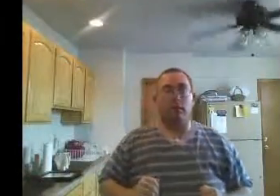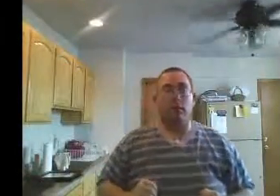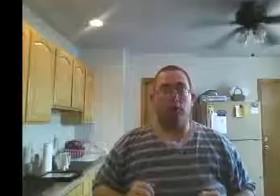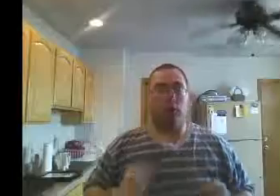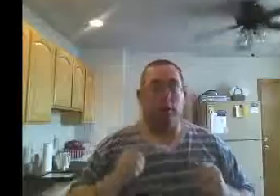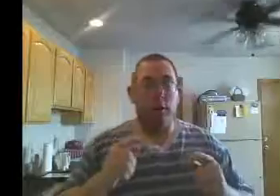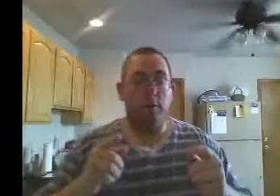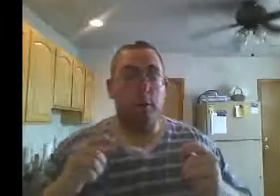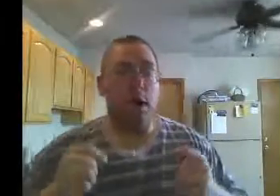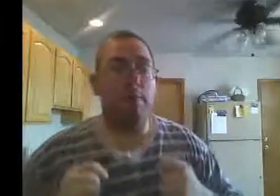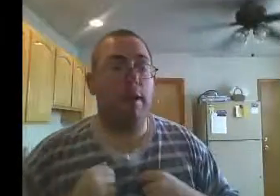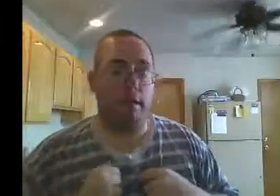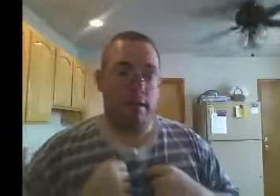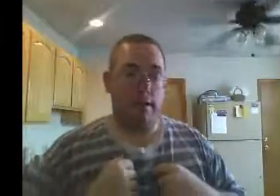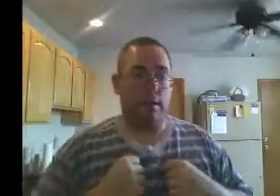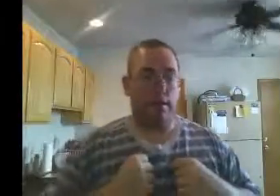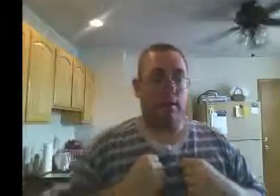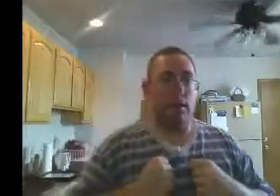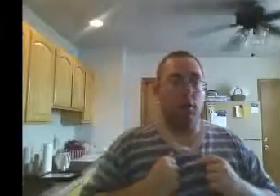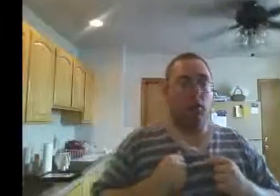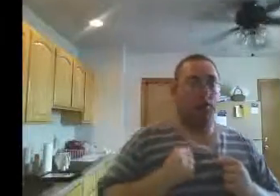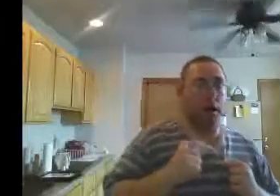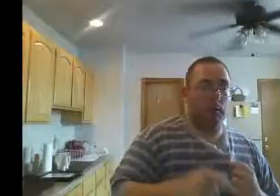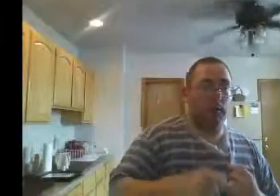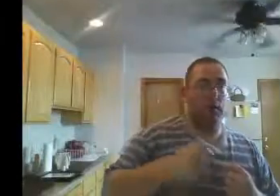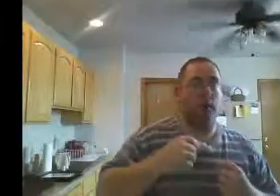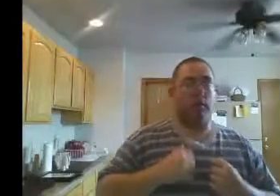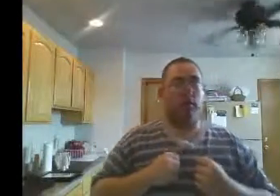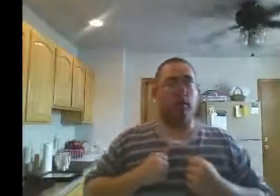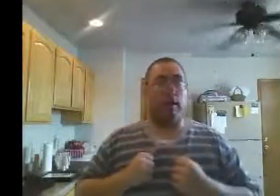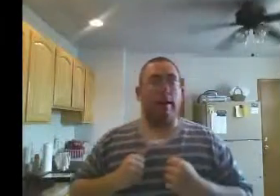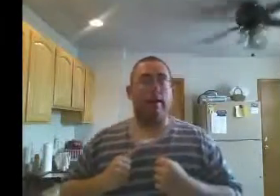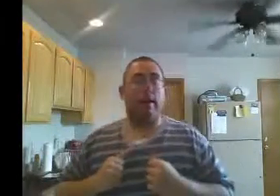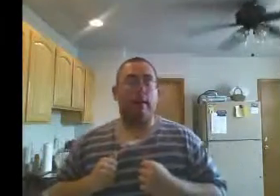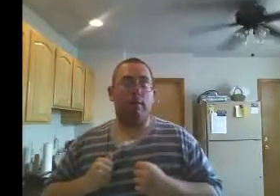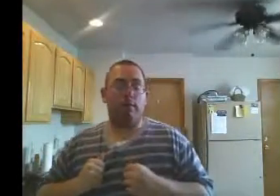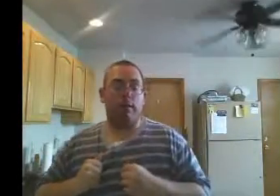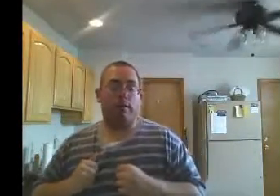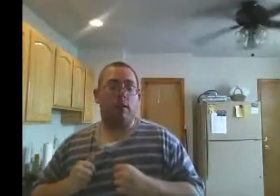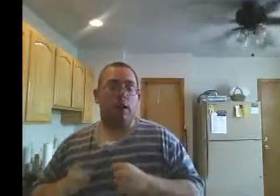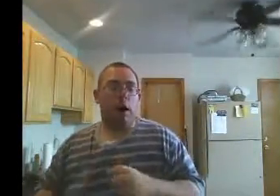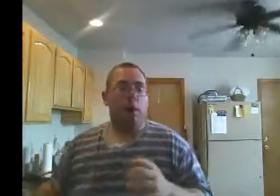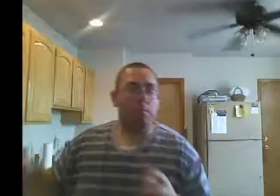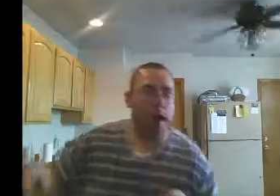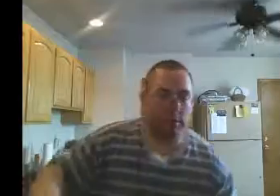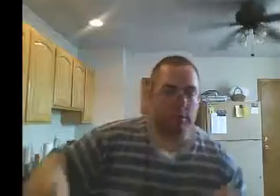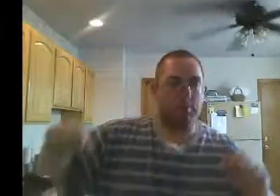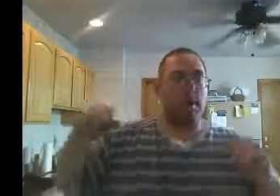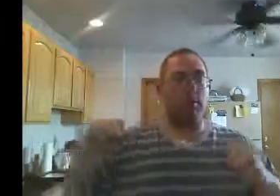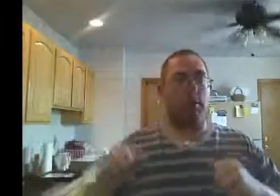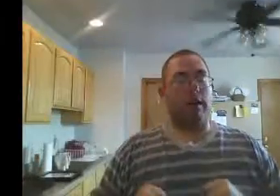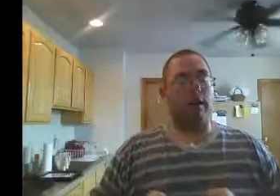To where you and me battle each other inside Hell in a Cell. A match, by the way,